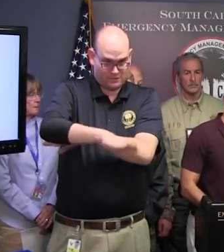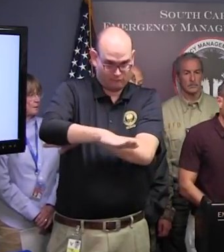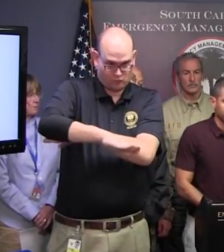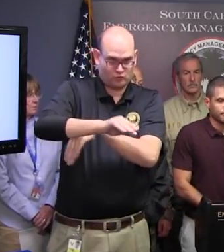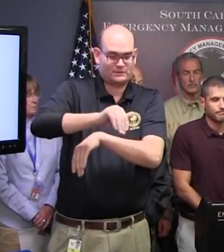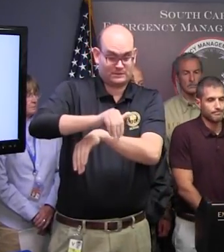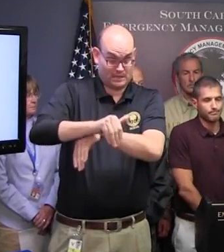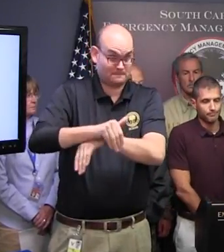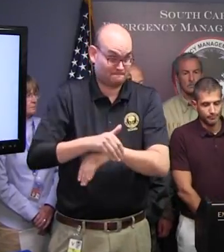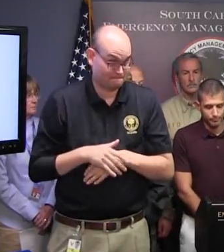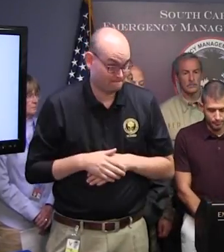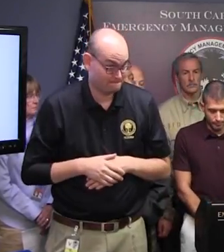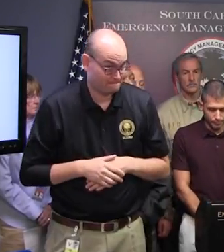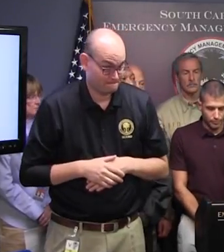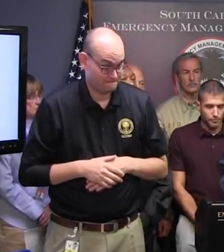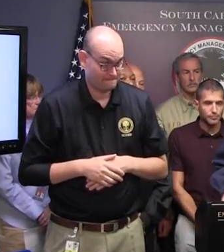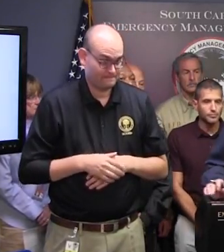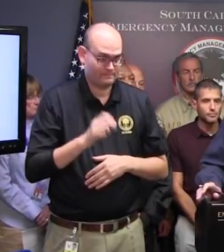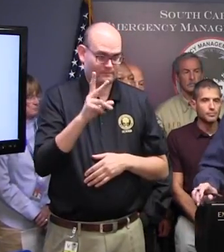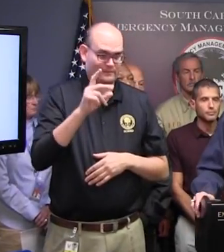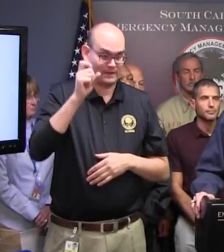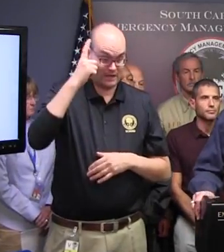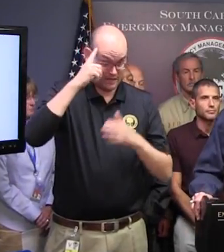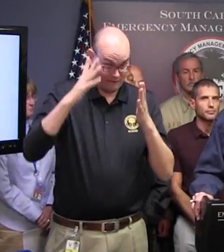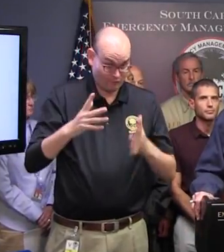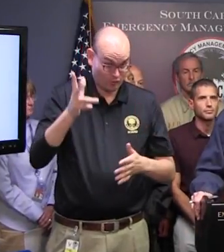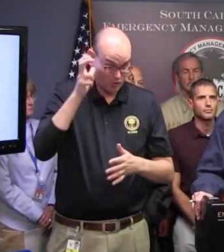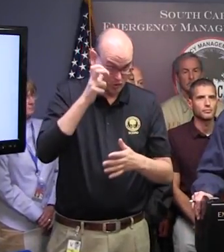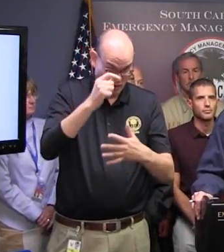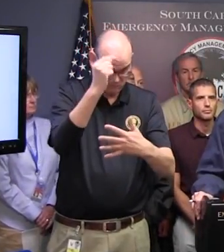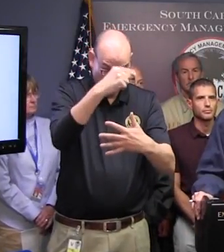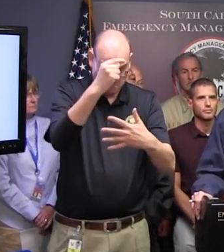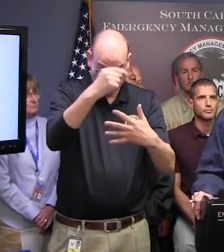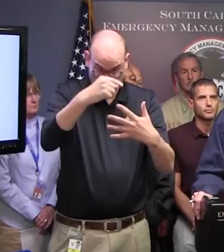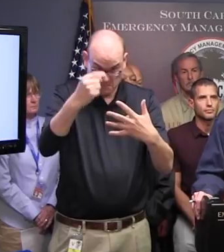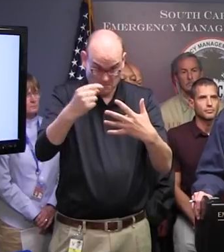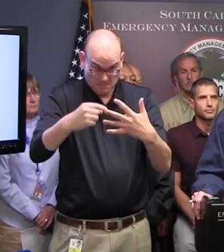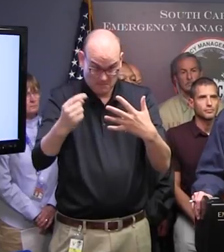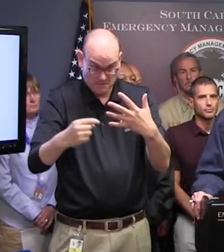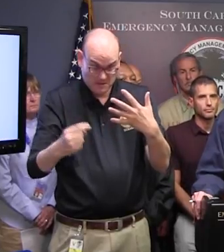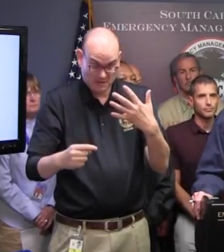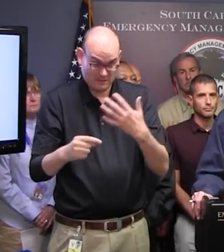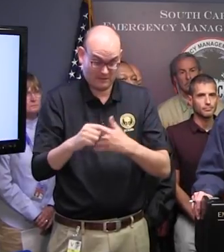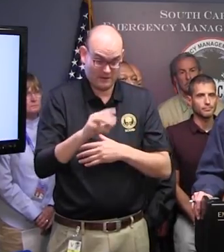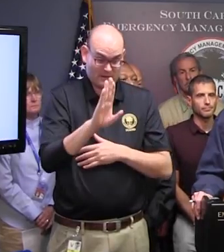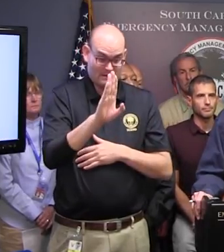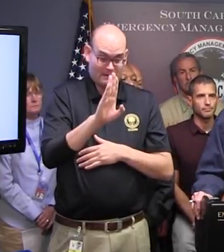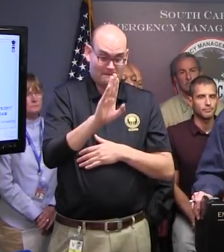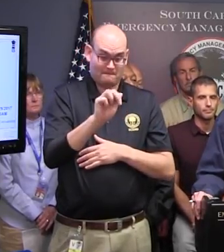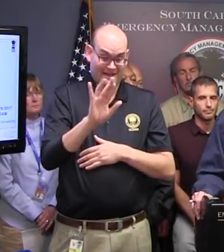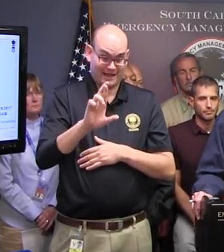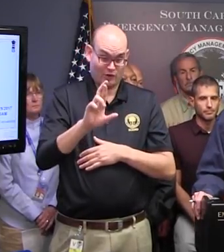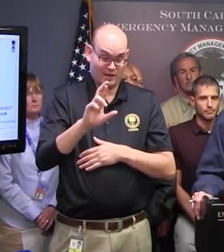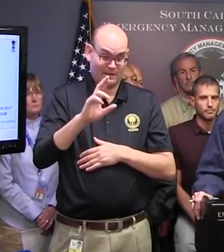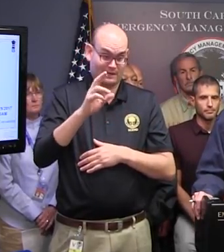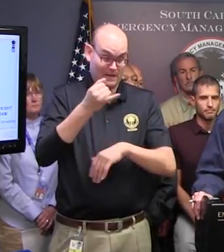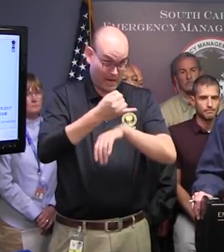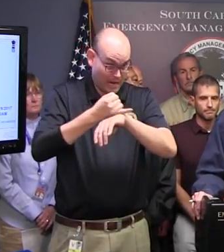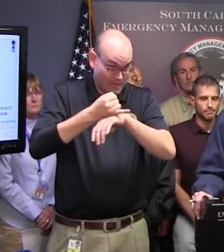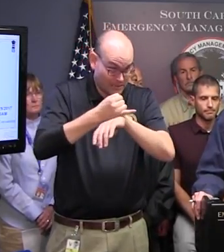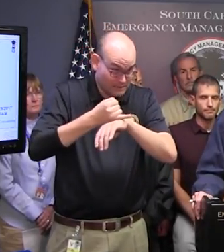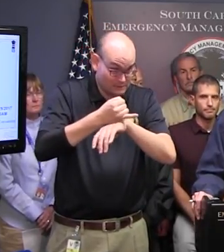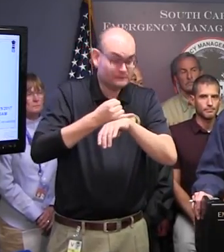So as you heard, of those barrier islands, nothing has changed. We still have the evacuation orders in effect.